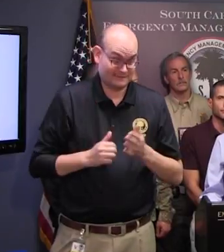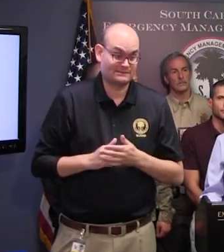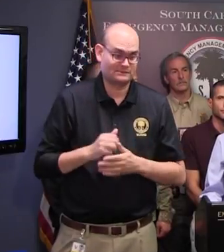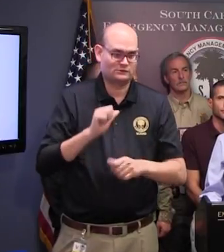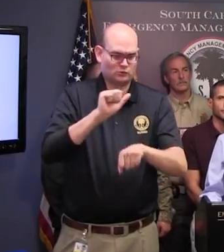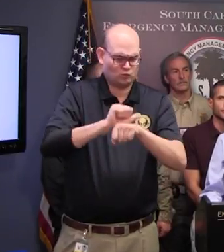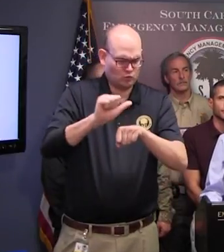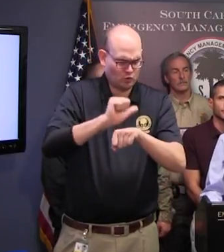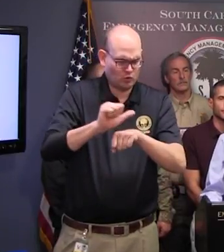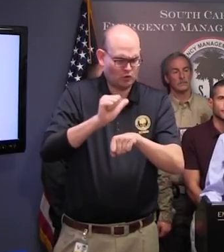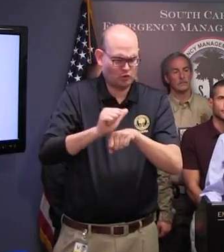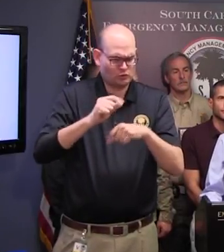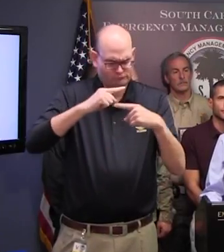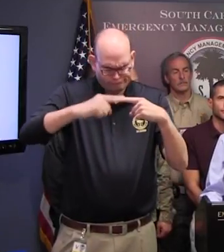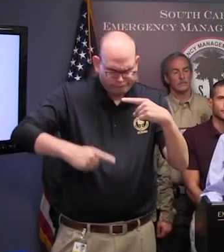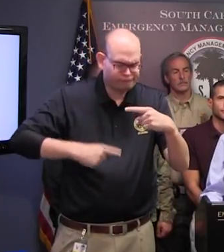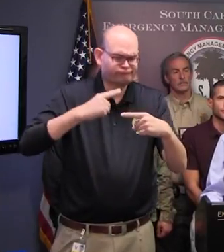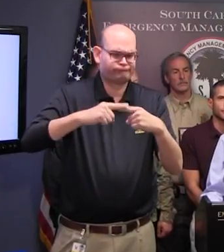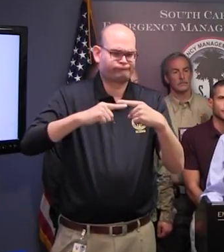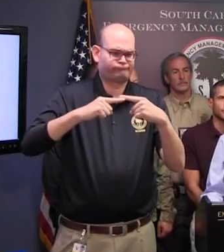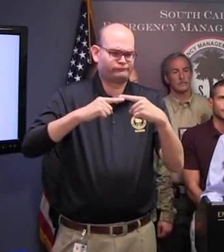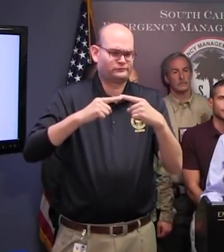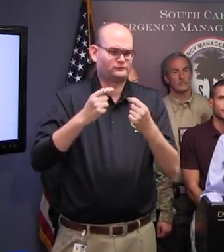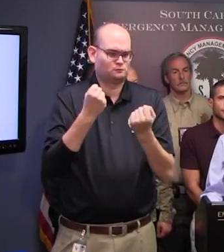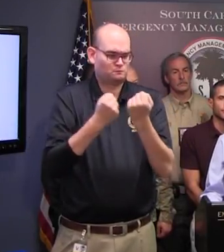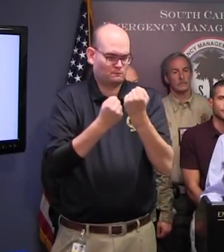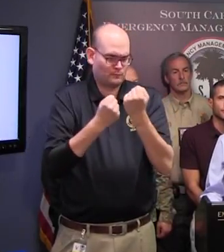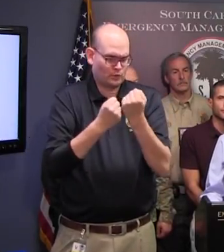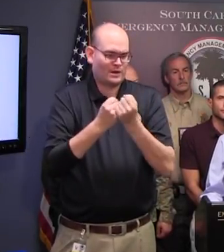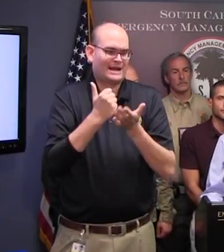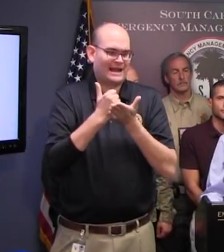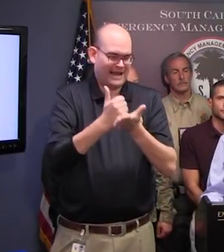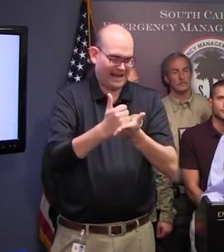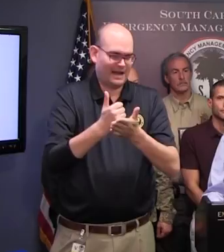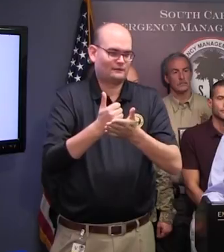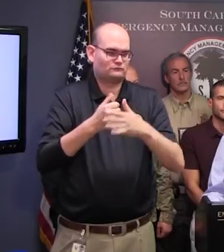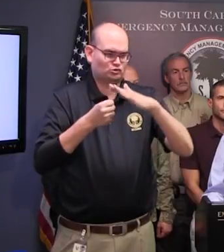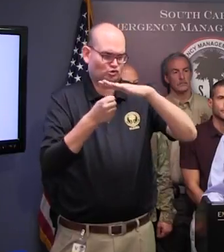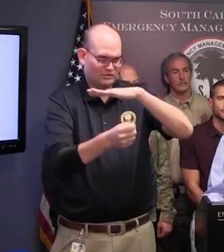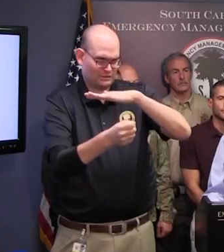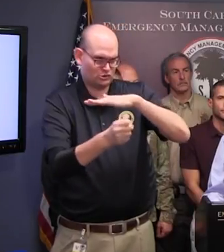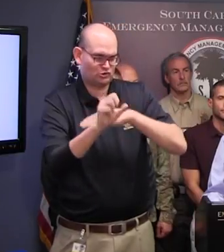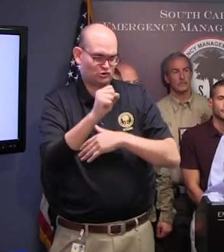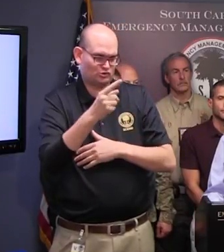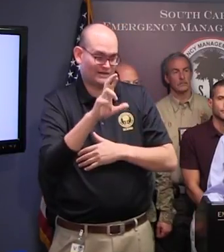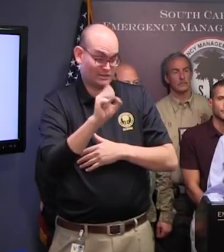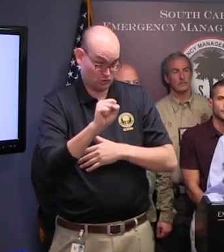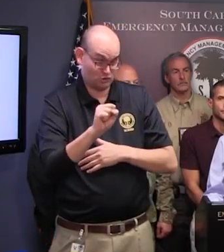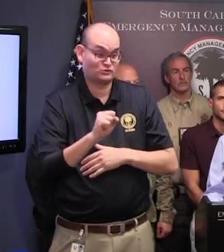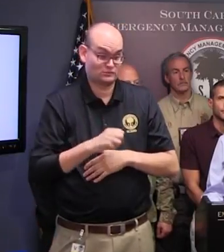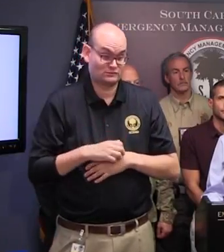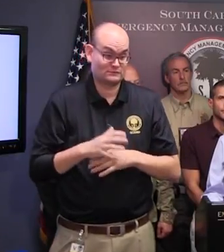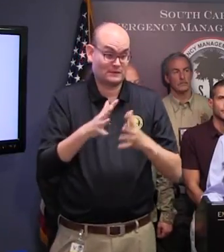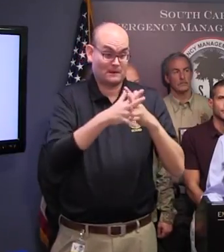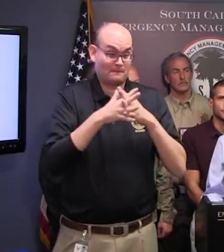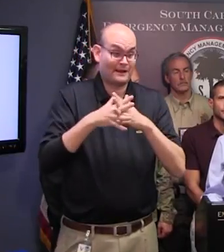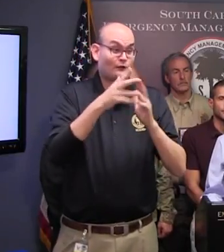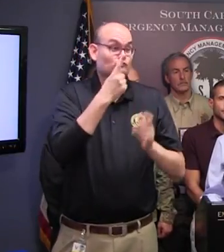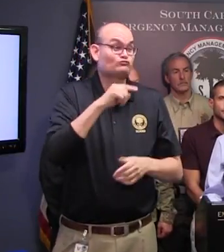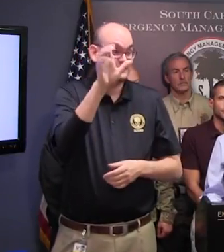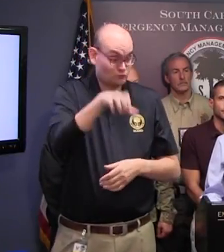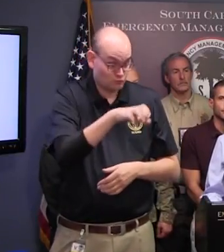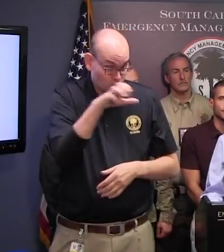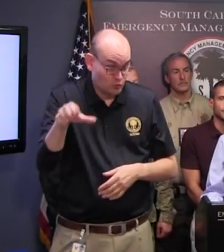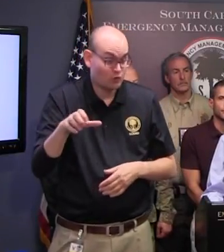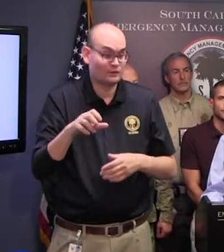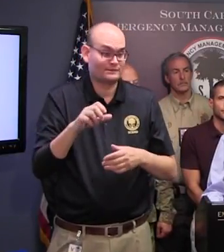state. We'd like to thank our partners in this effort, particularly the American Red Cross, the Salvation Army, the Guard, and,